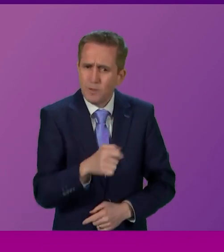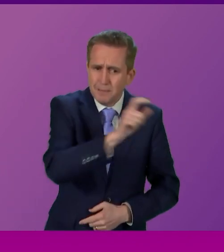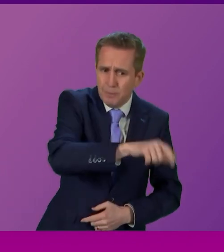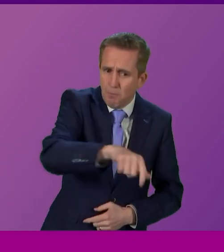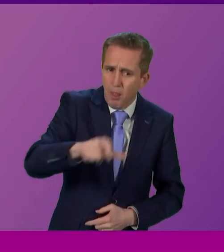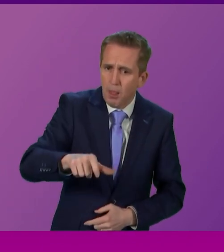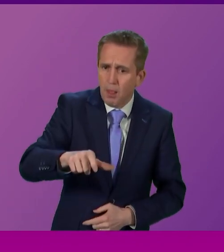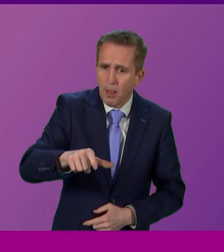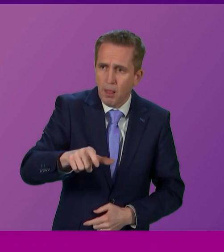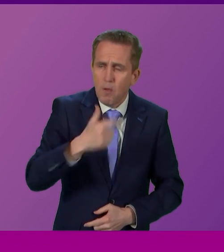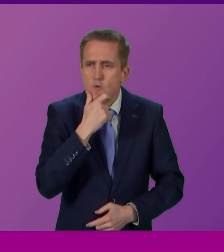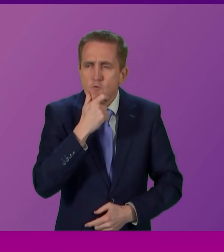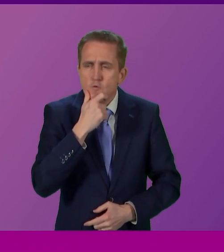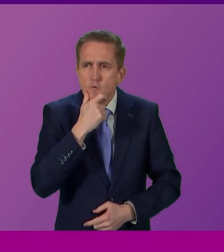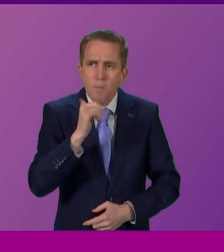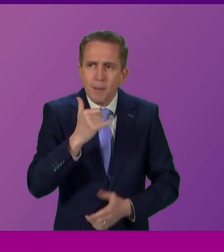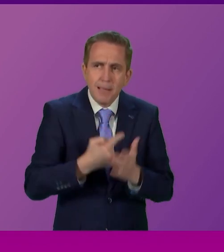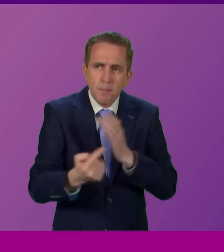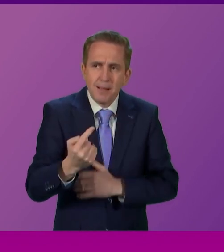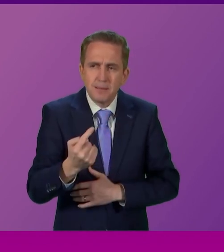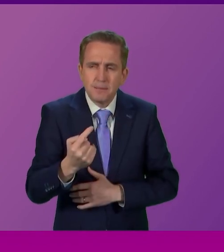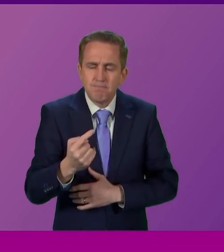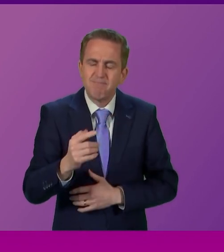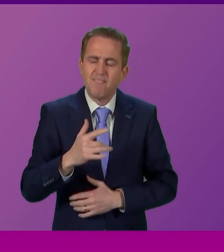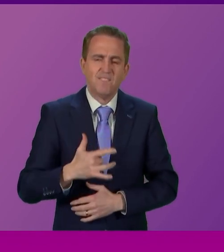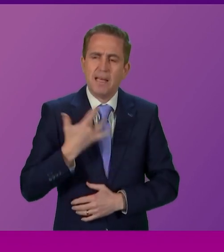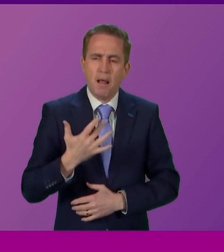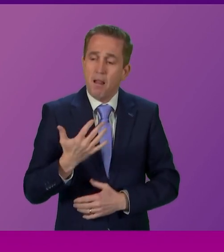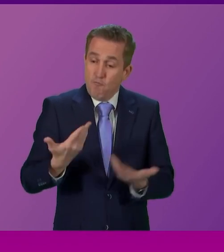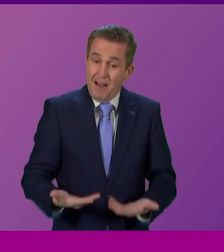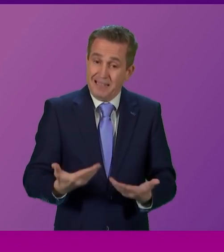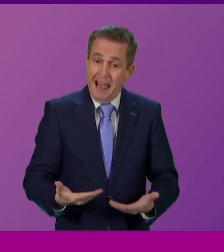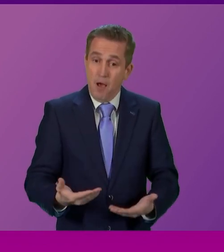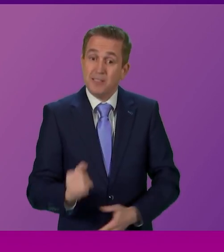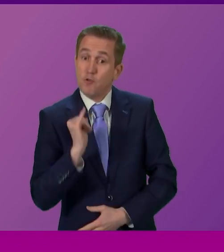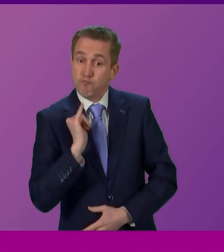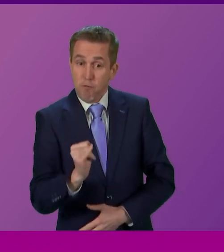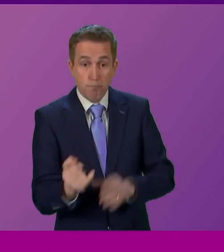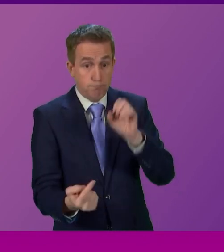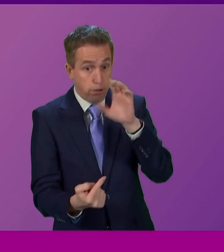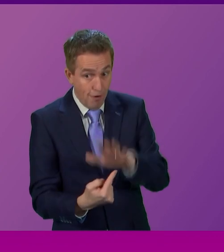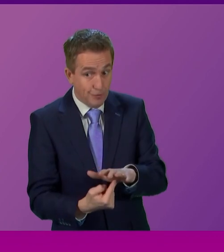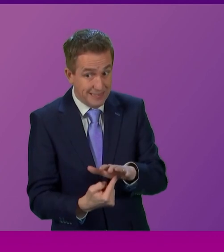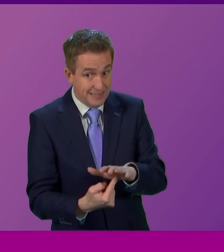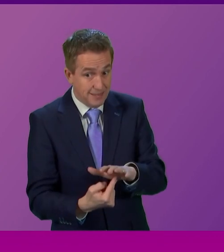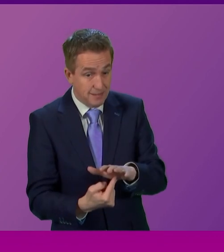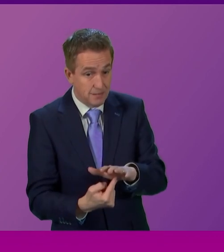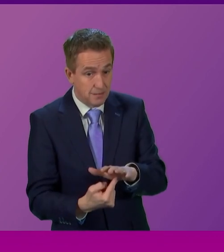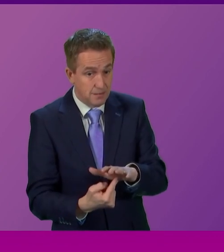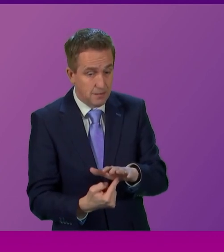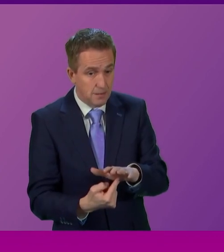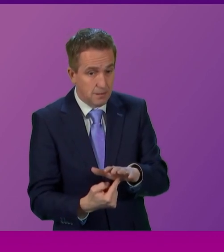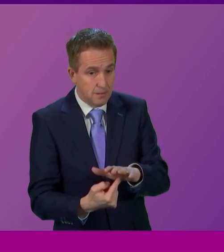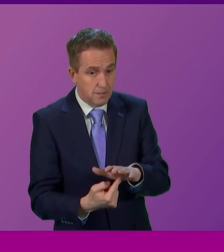who would consider supporting independence, stating that it is the wrong priority at the wrong time. It is